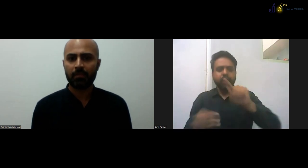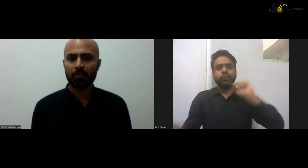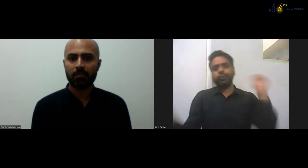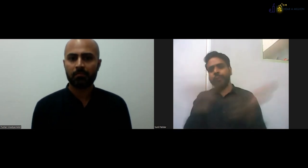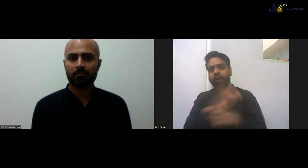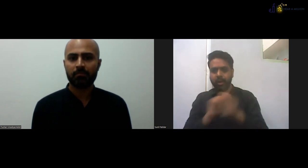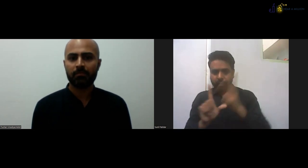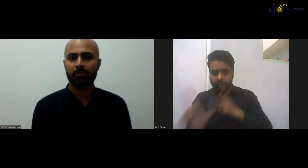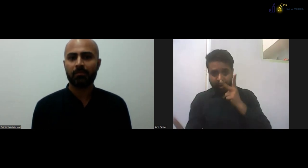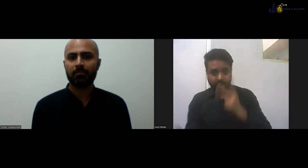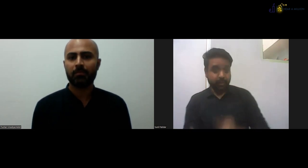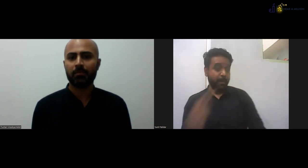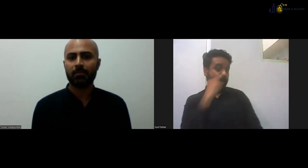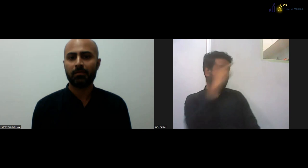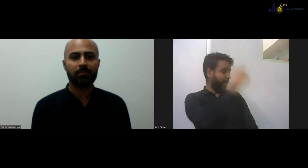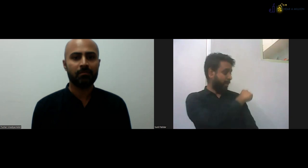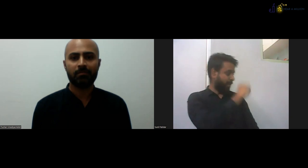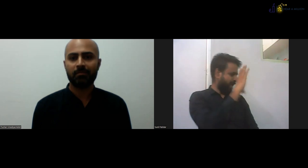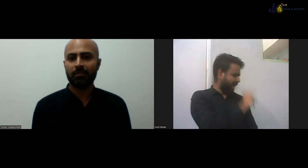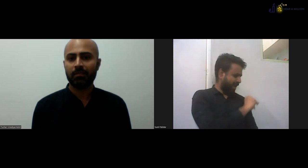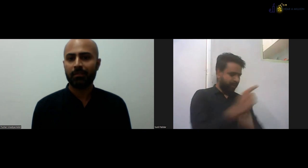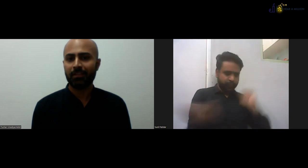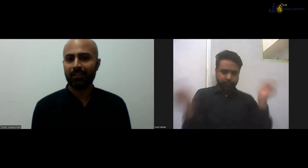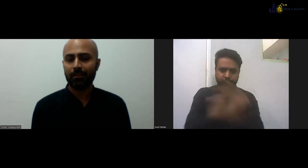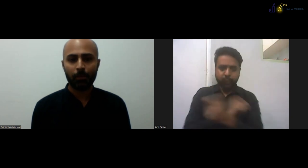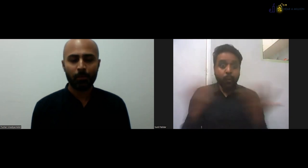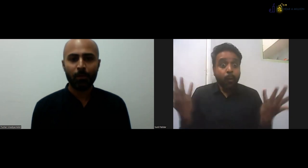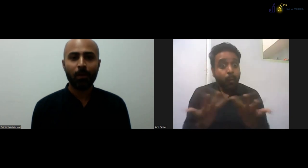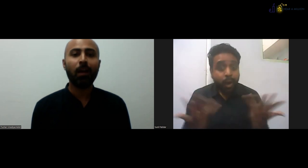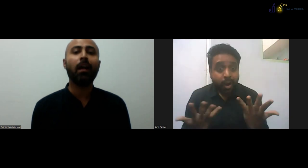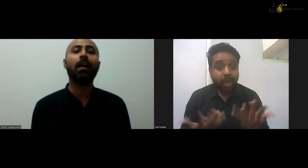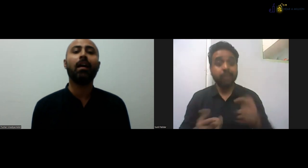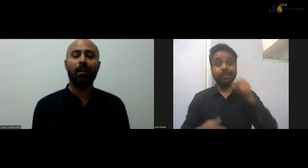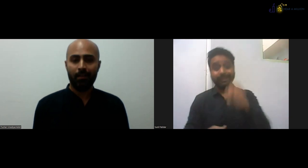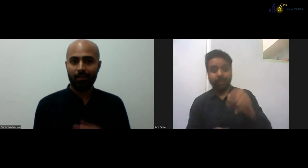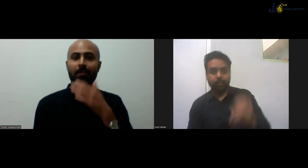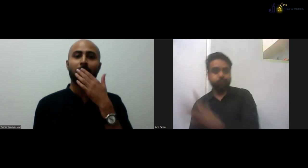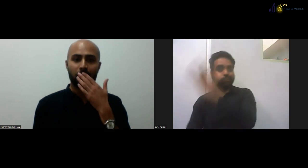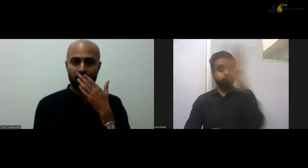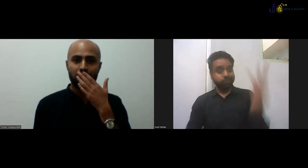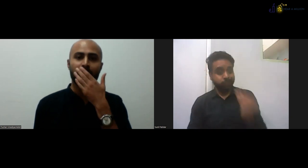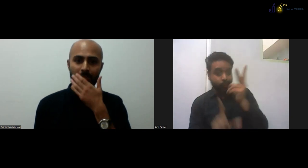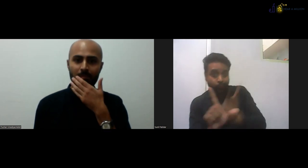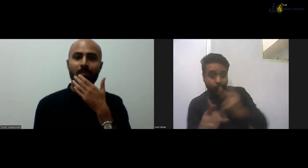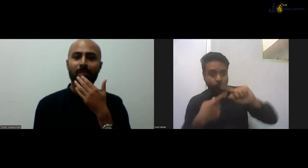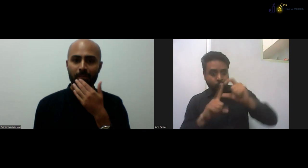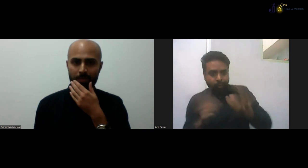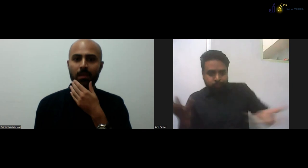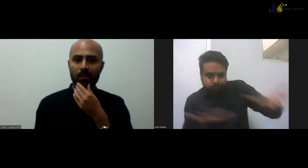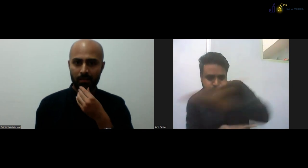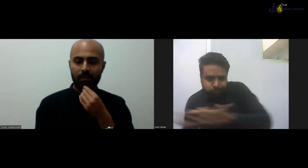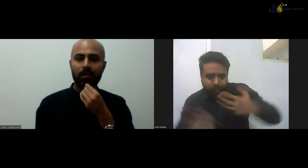ISL teachers, there's a great, you know, great opportunity. You can really, you know, we see